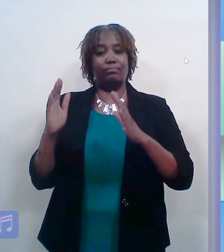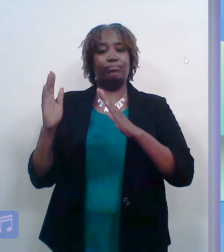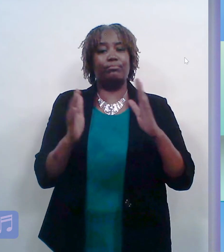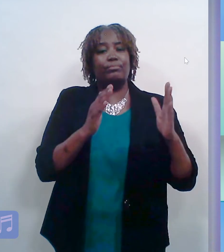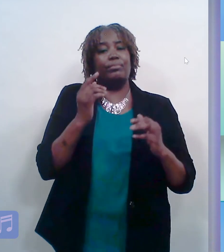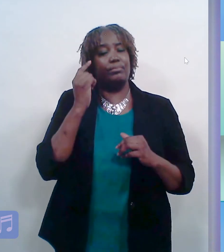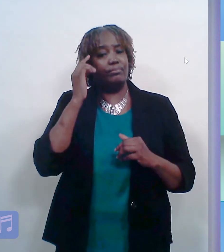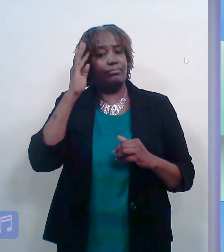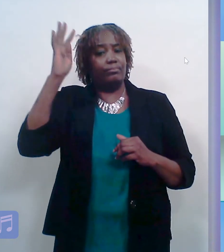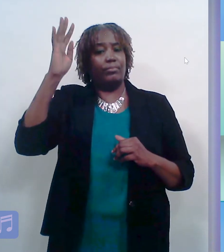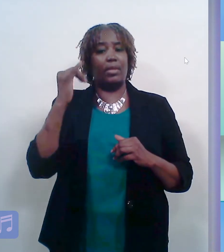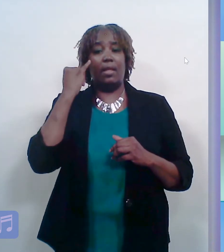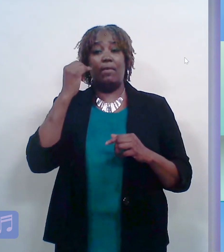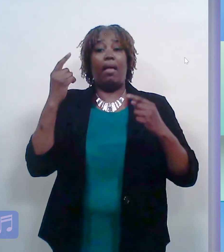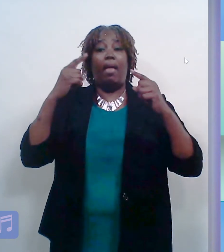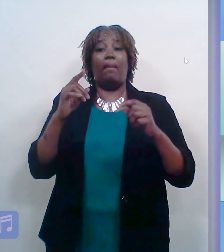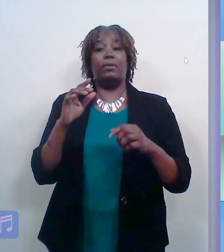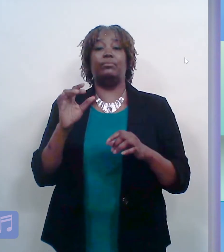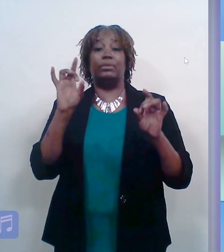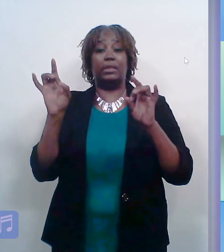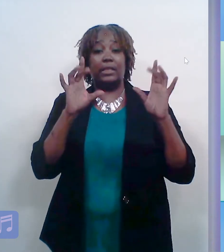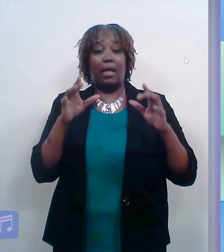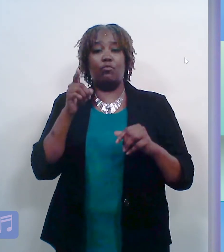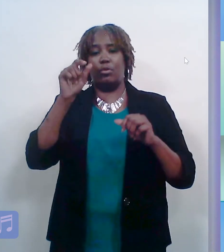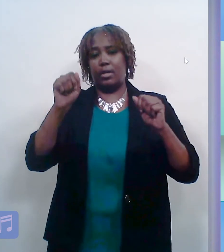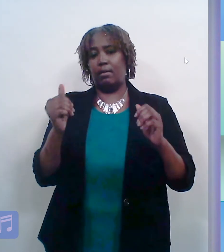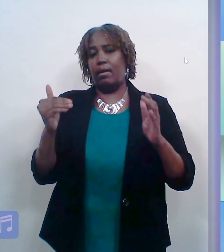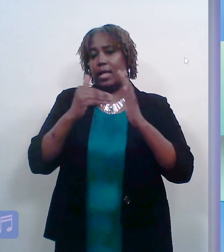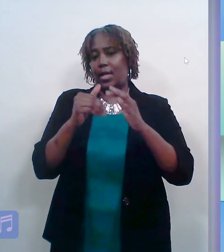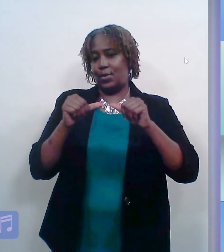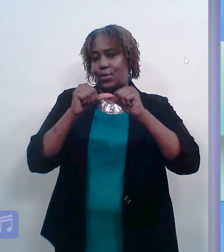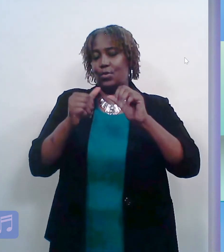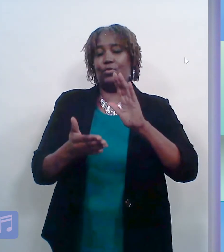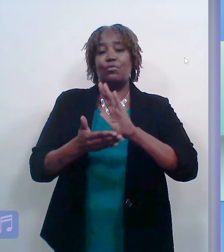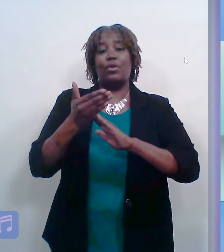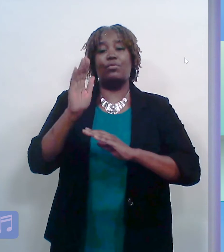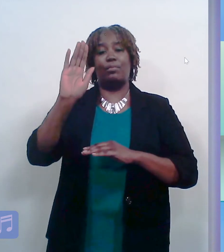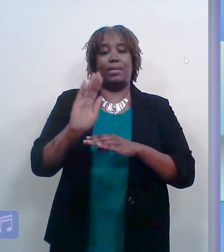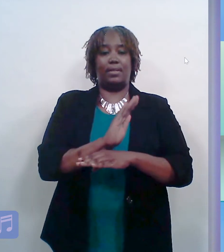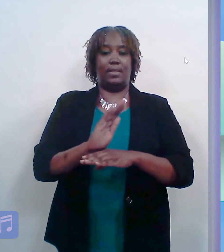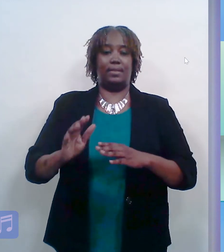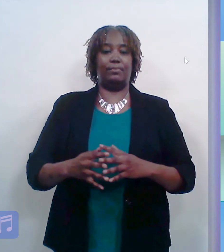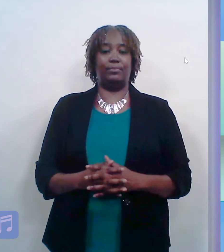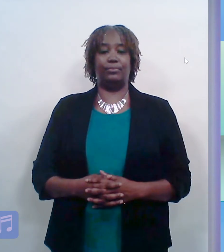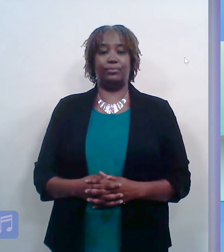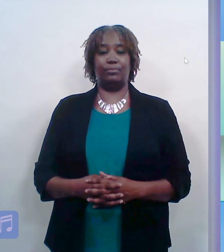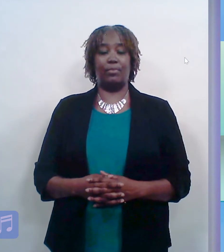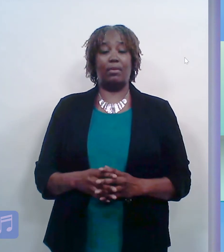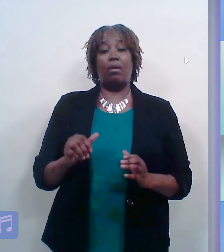Now, if you own a business, make sure you create a plan for resuming your operations after a disaster.